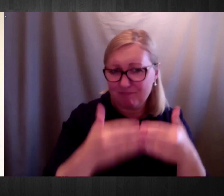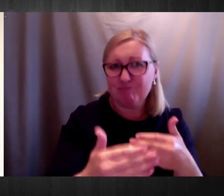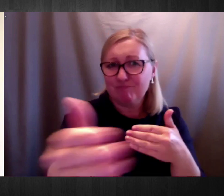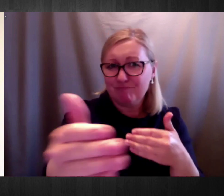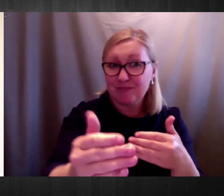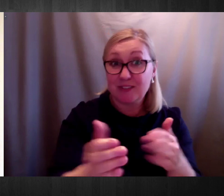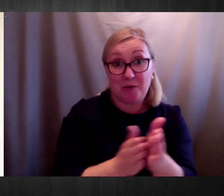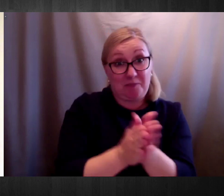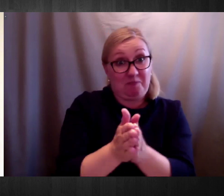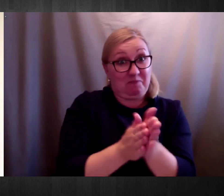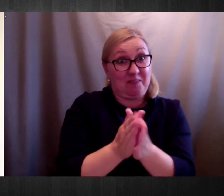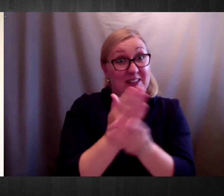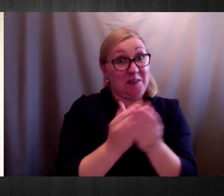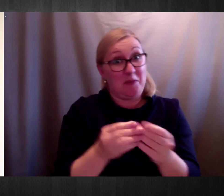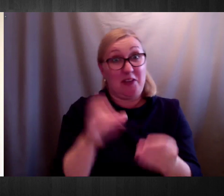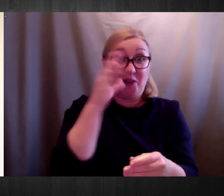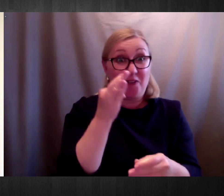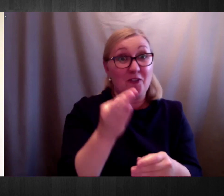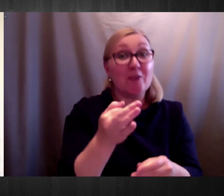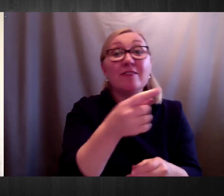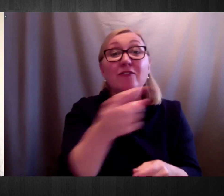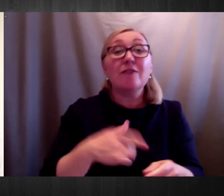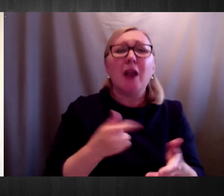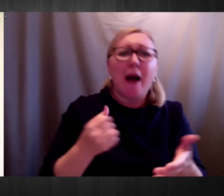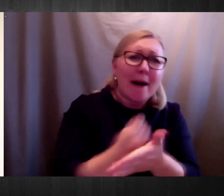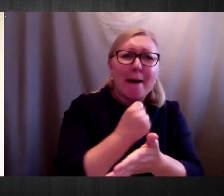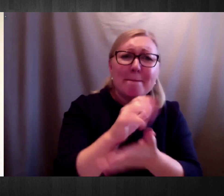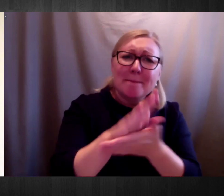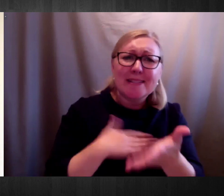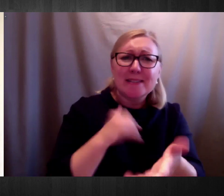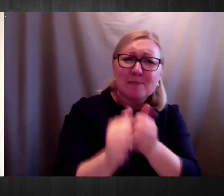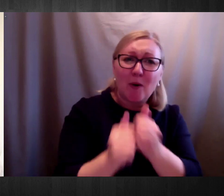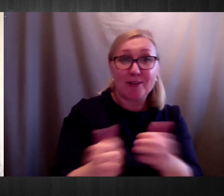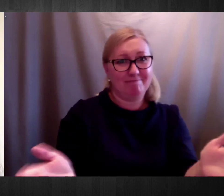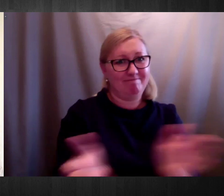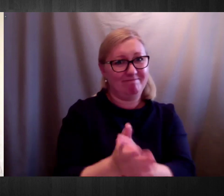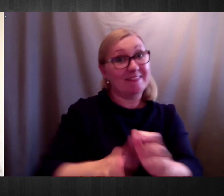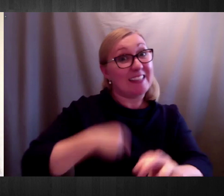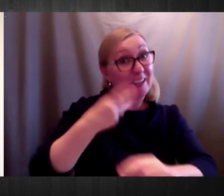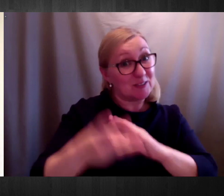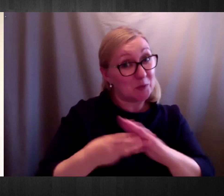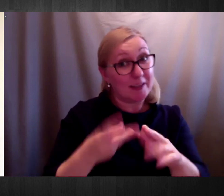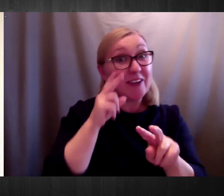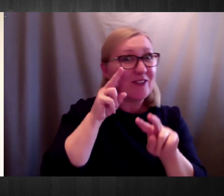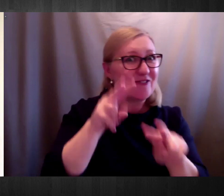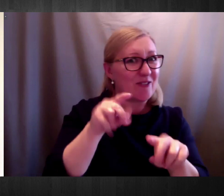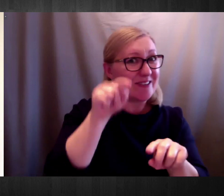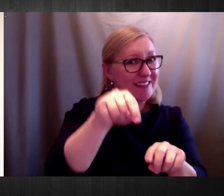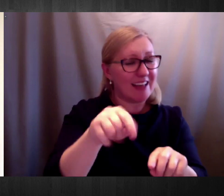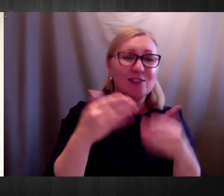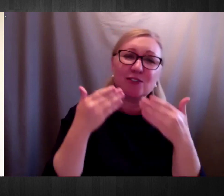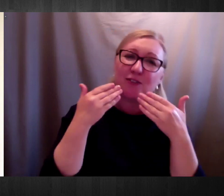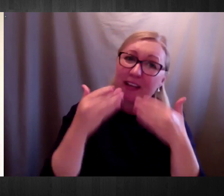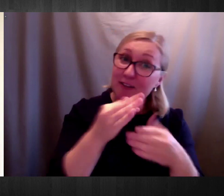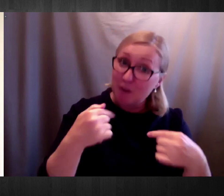week if you've been missing your sport fix. So for now, thank you very much for myself from Centre Disability Law and Policy and the Institute for Lifecourse